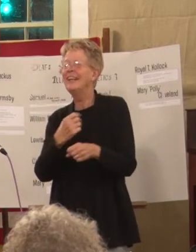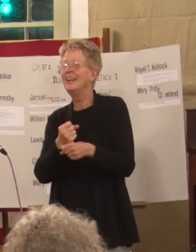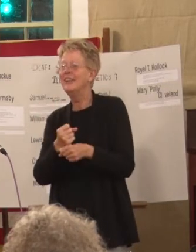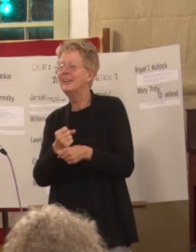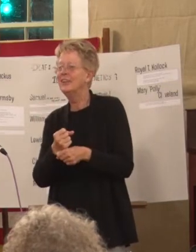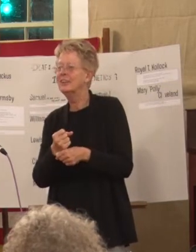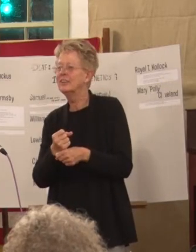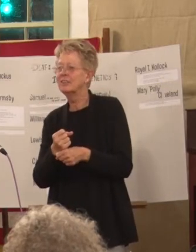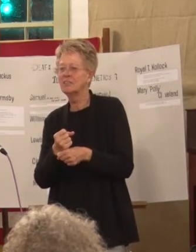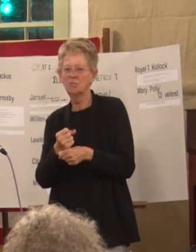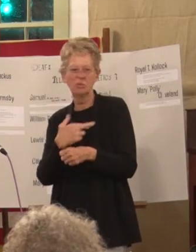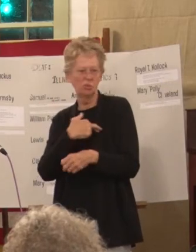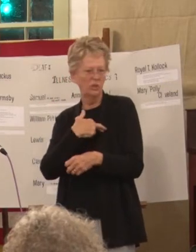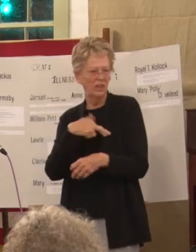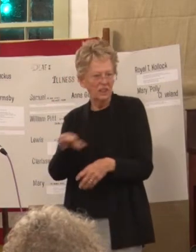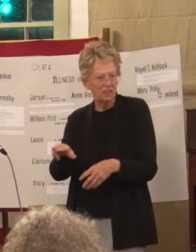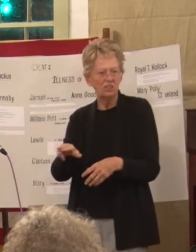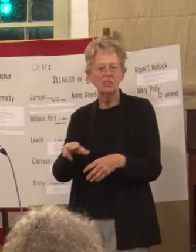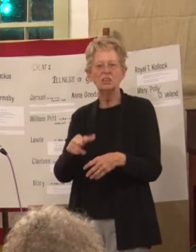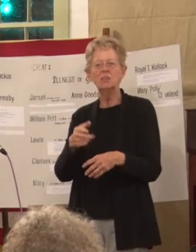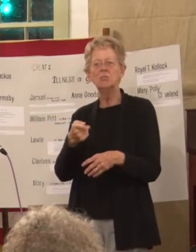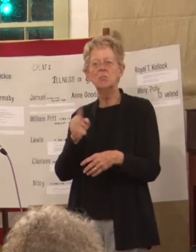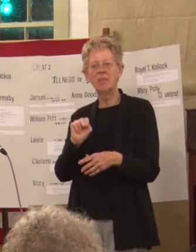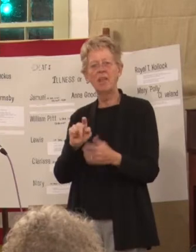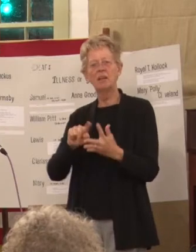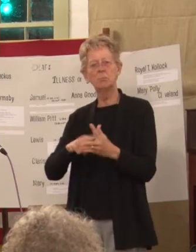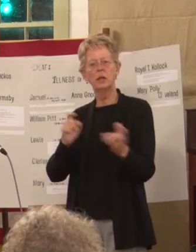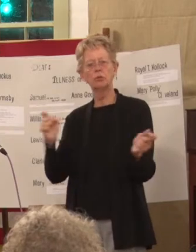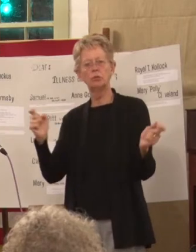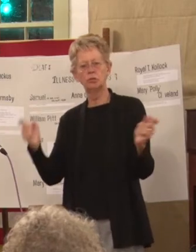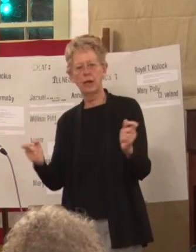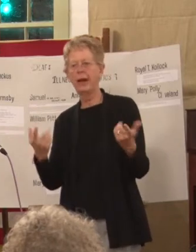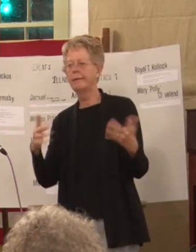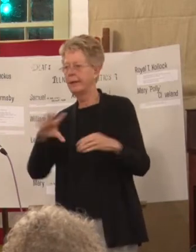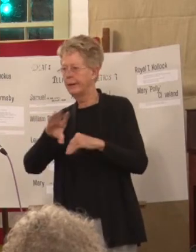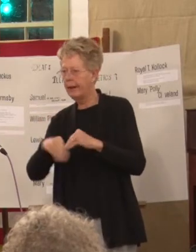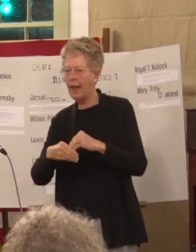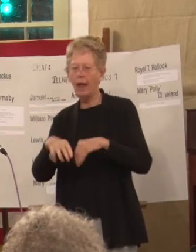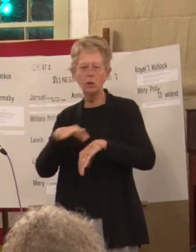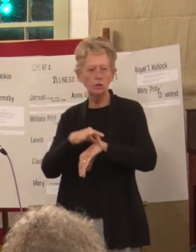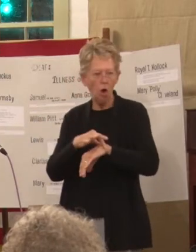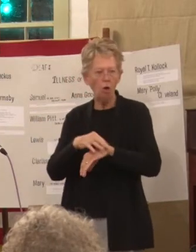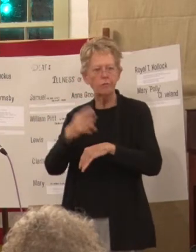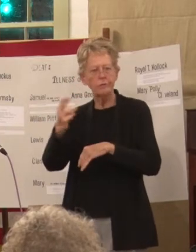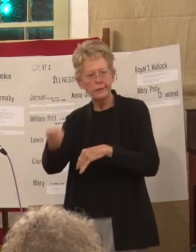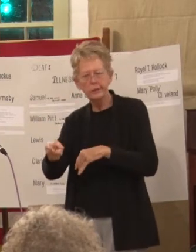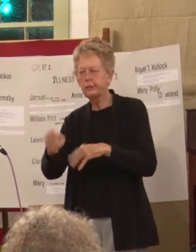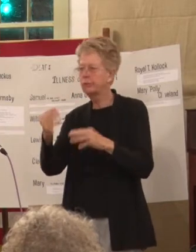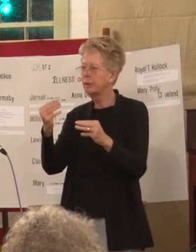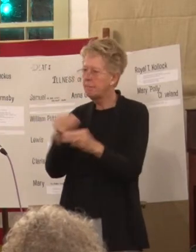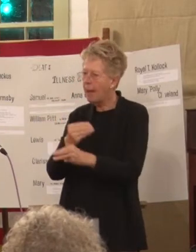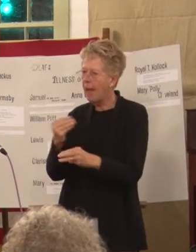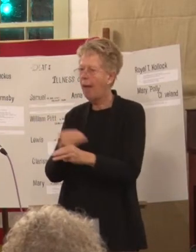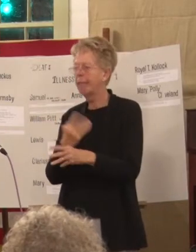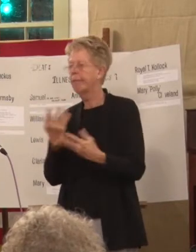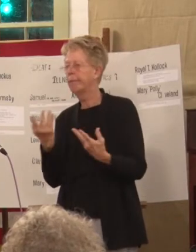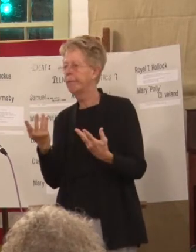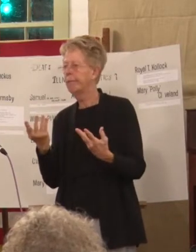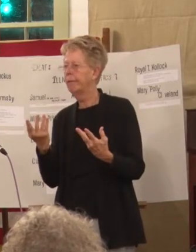was just religion, and then they started to change. They added geography, history, mathematics, science,